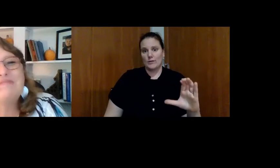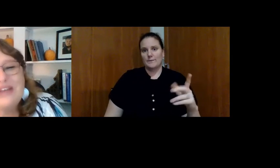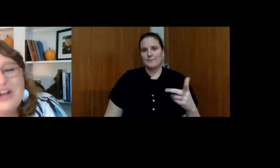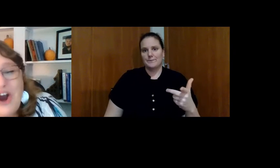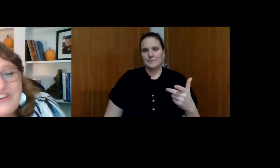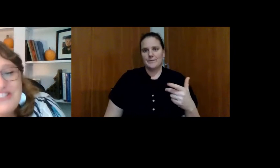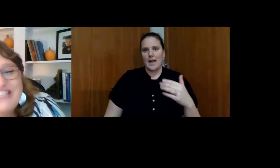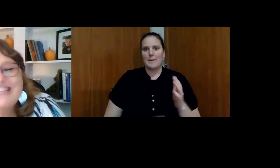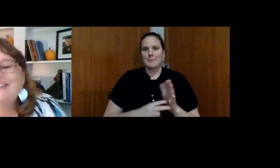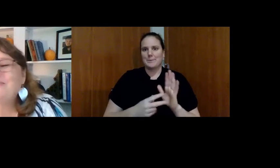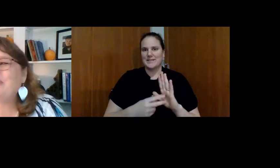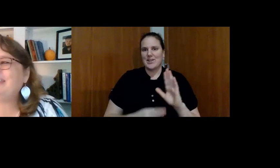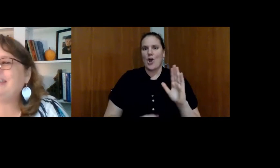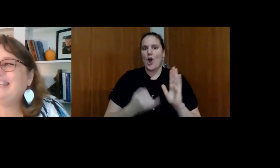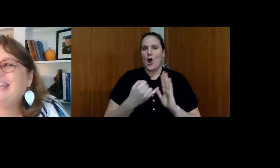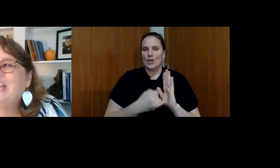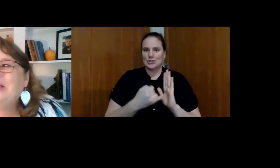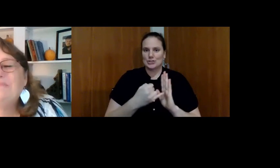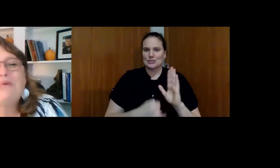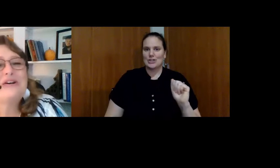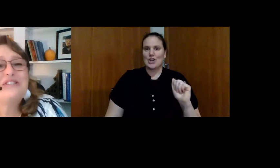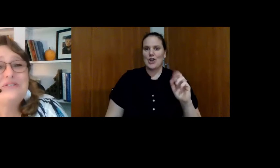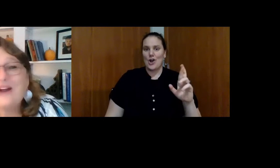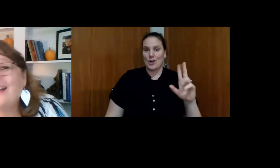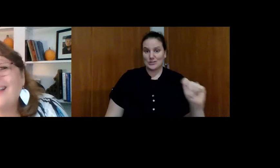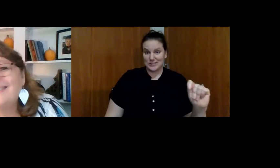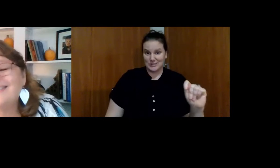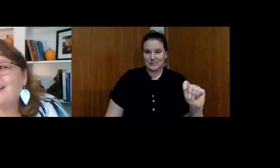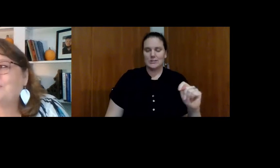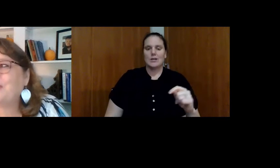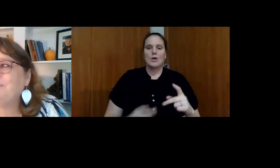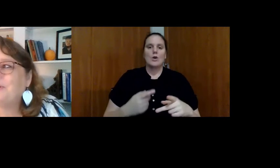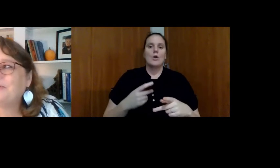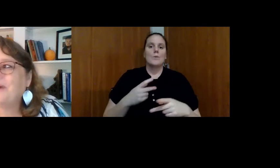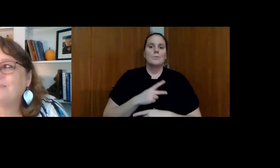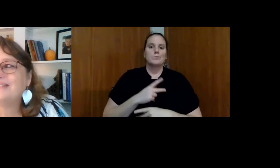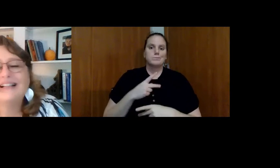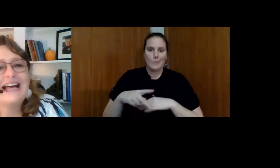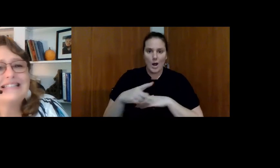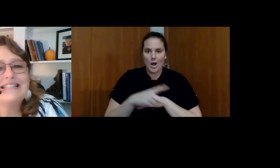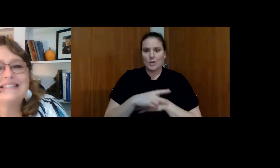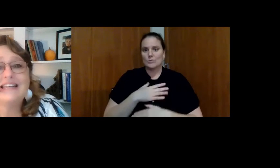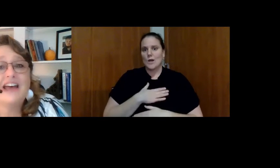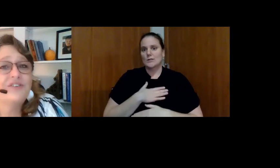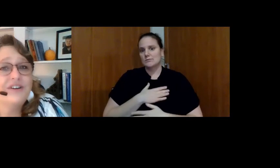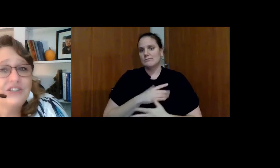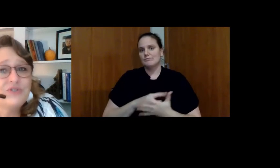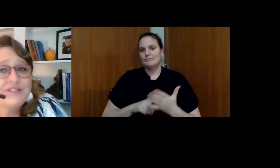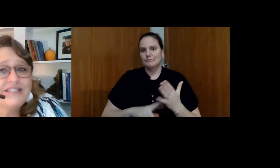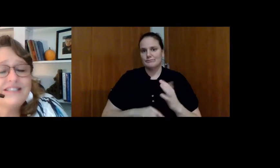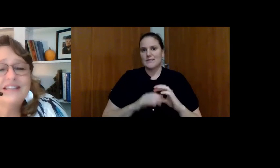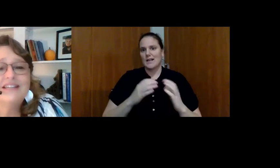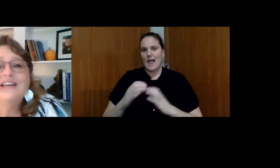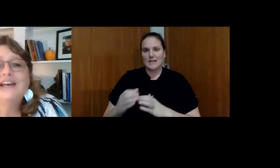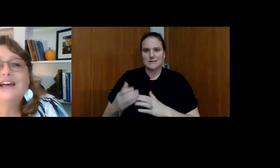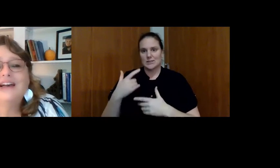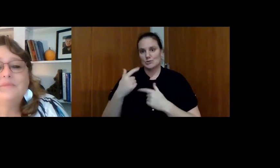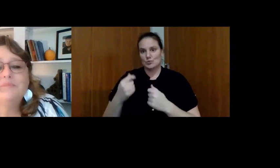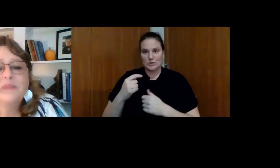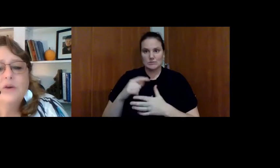I meant art with a T. Parks and Rec has a lot of great programs, classes and other interests.